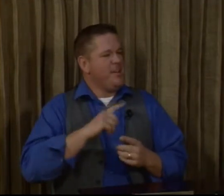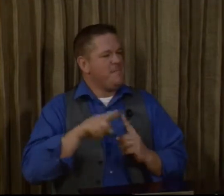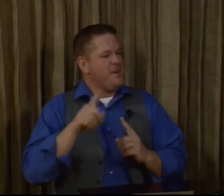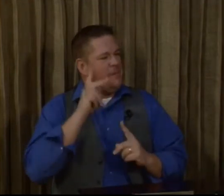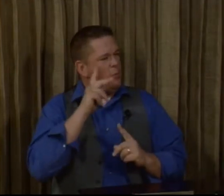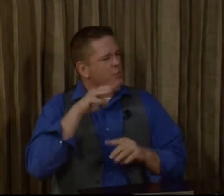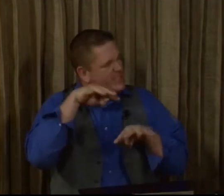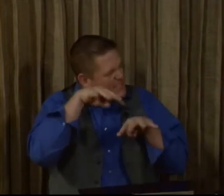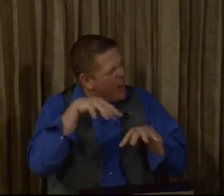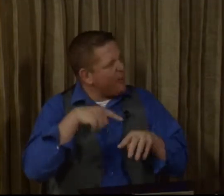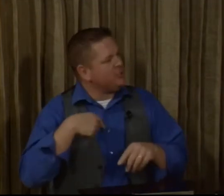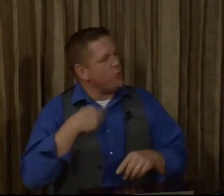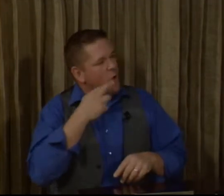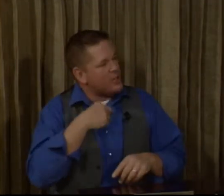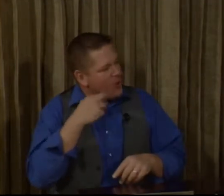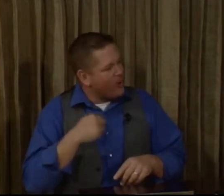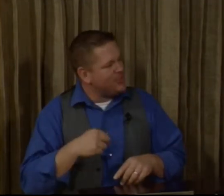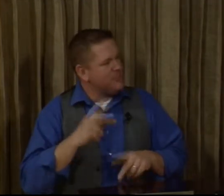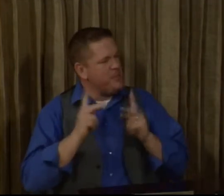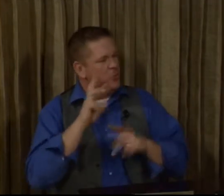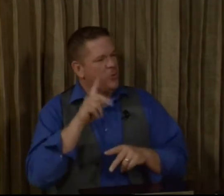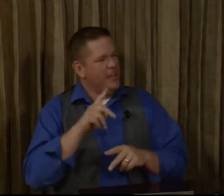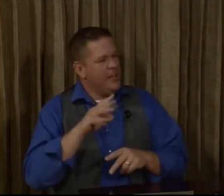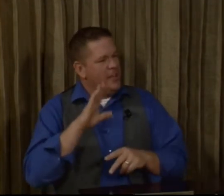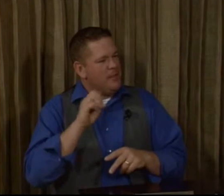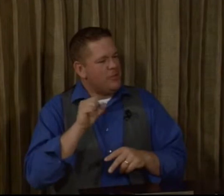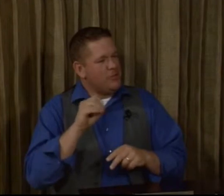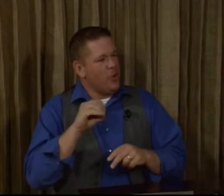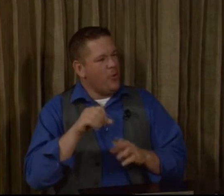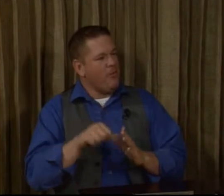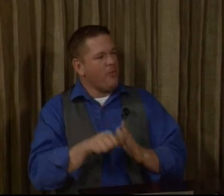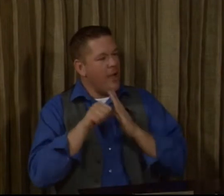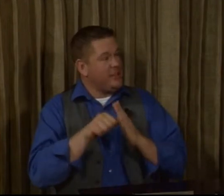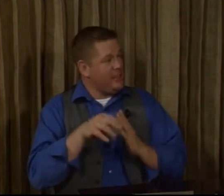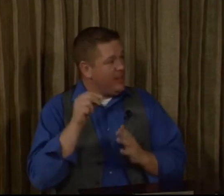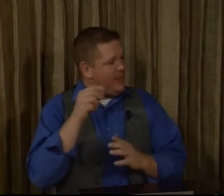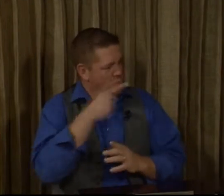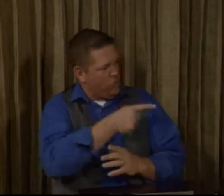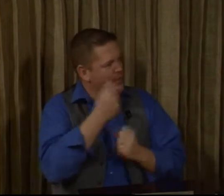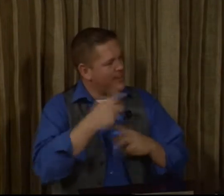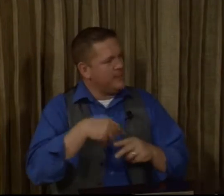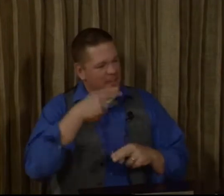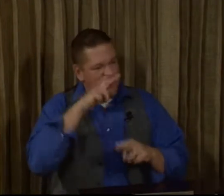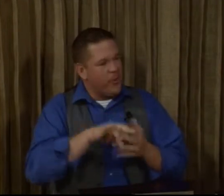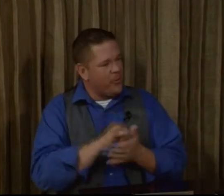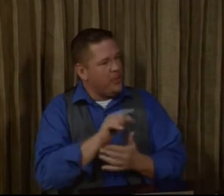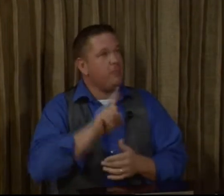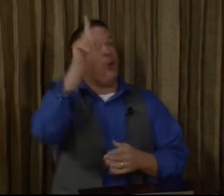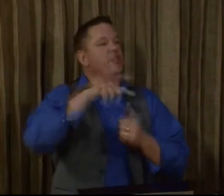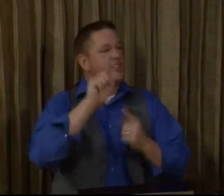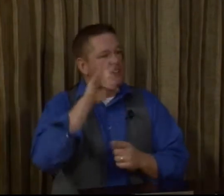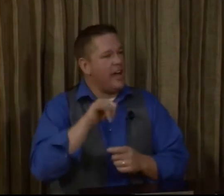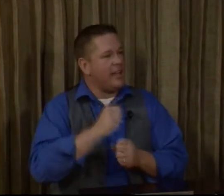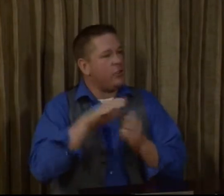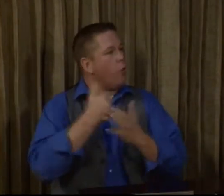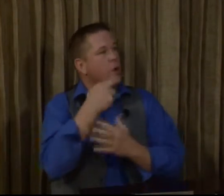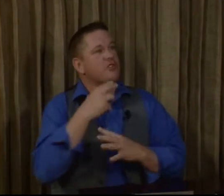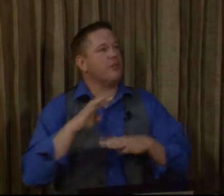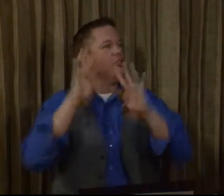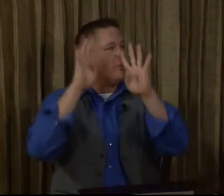But people would stare at us at restaurants and people would be so impressed. And you many times had fun with that. You'd point to the sky and get the whole restaurant to look